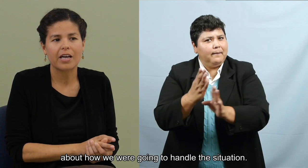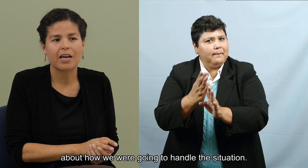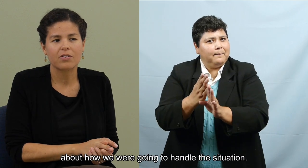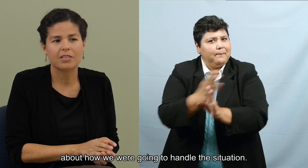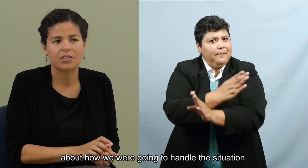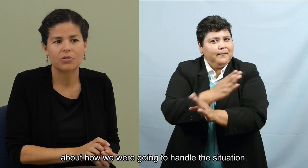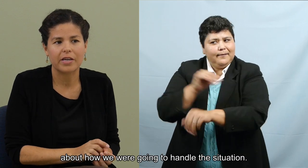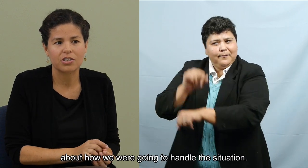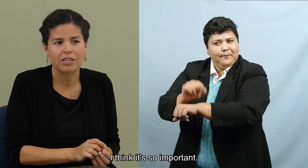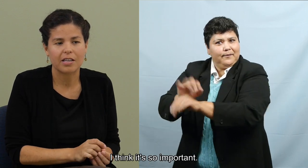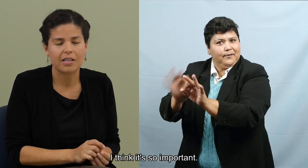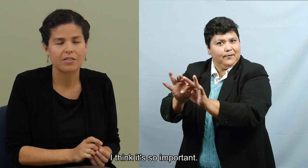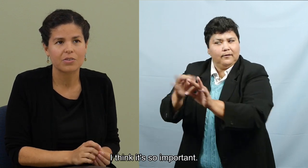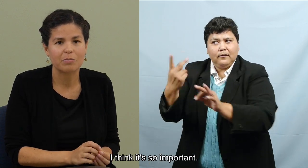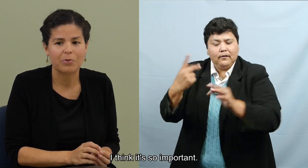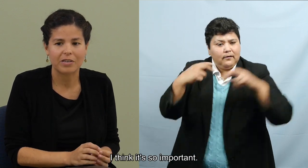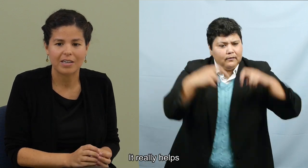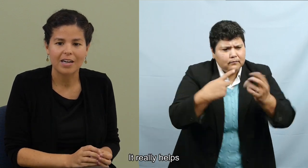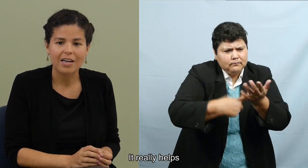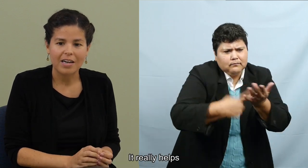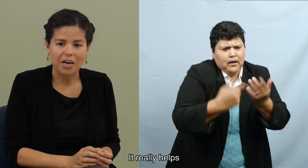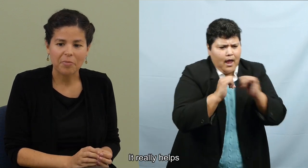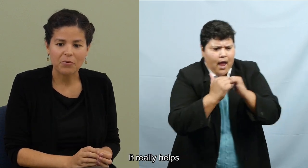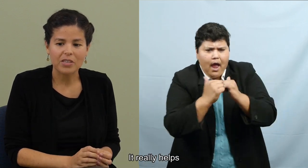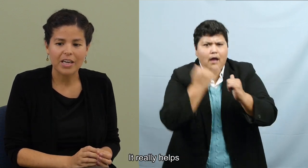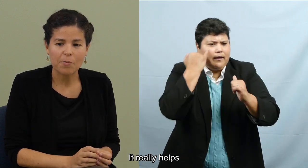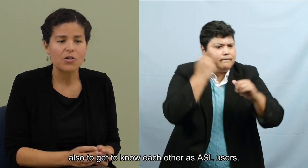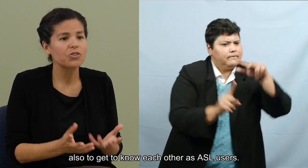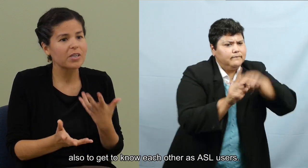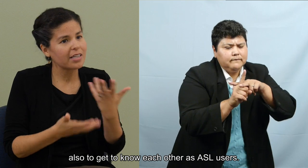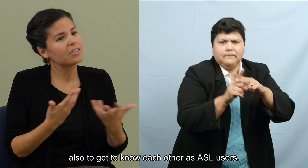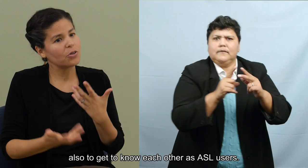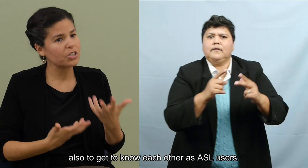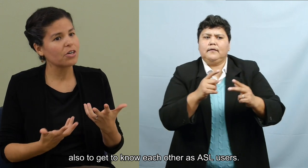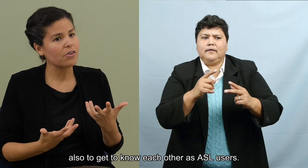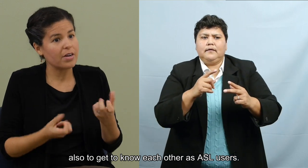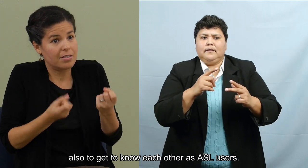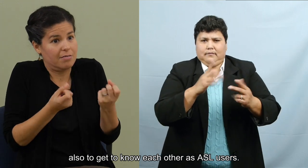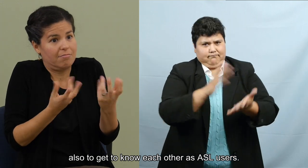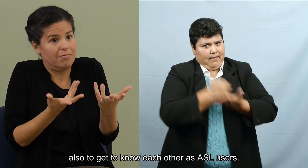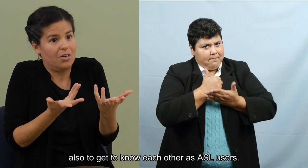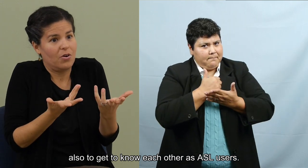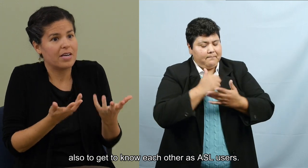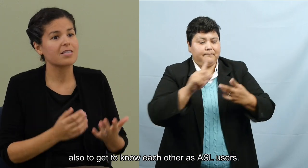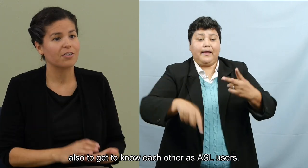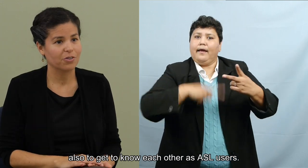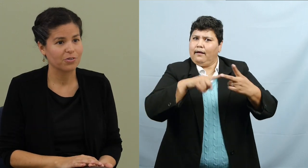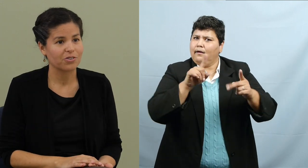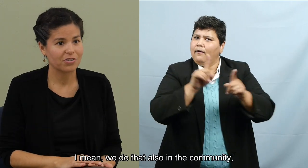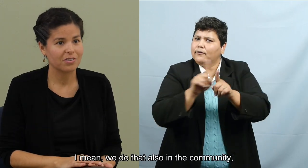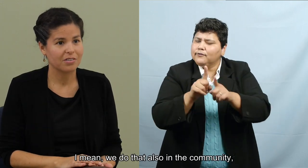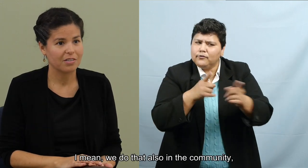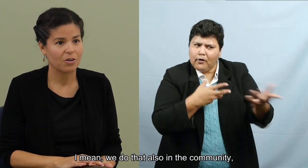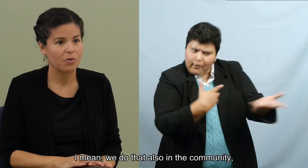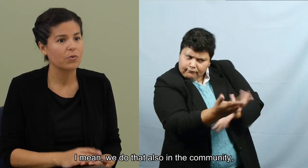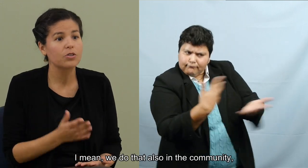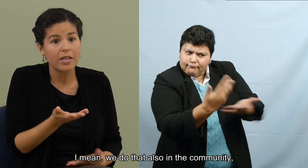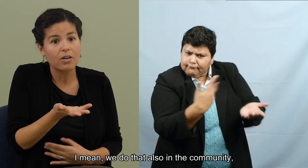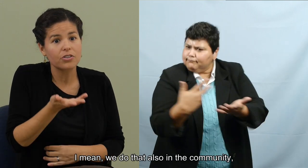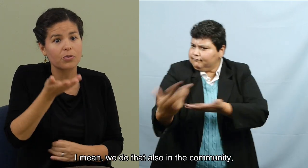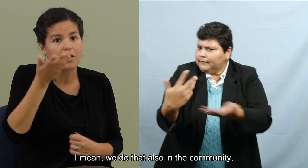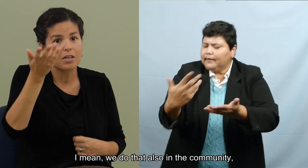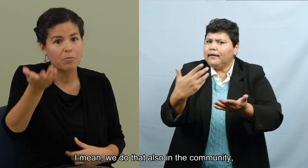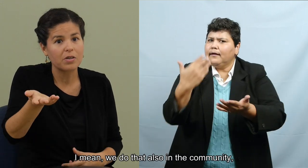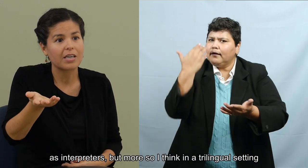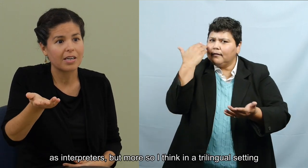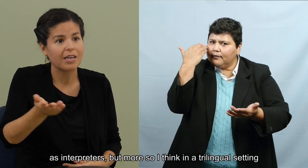how we were going to handle the situation. I think it's so important. Um, it really helps also to get to know each other as, you know, ASL users, you know, and we